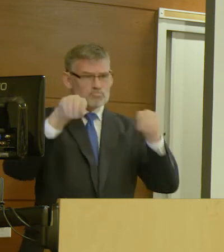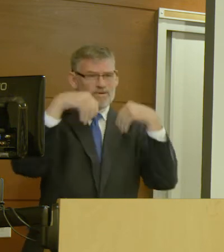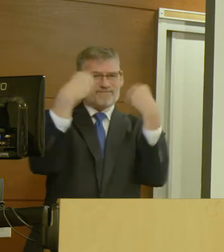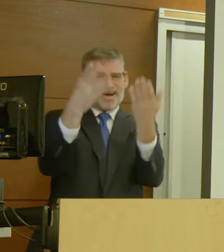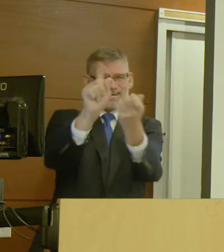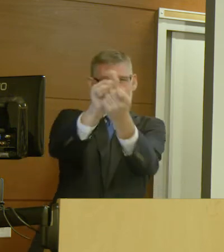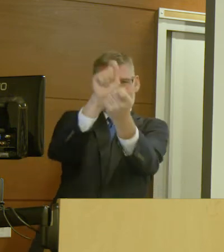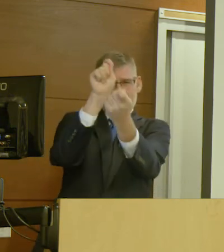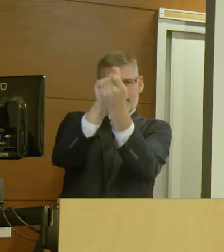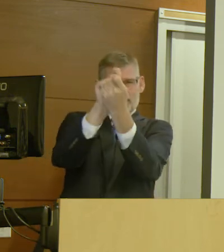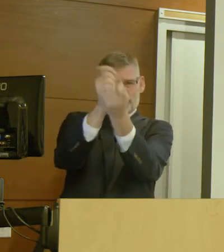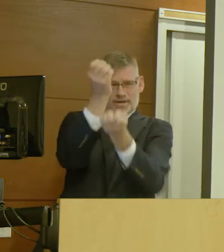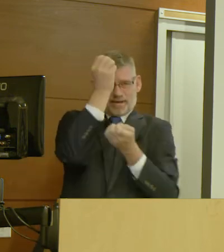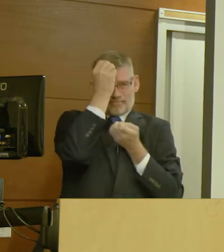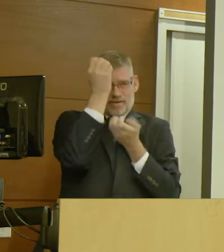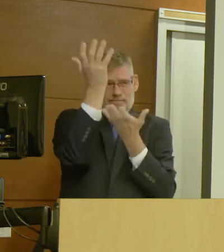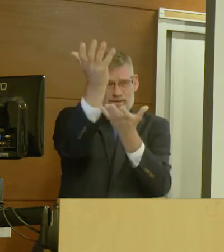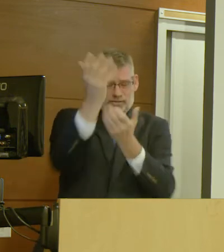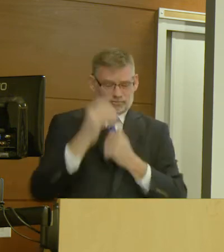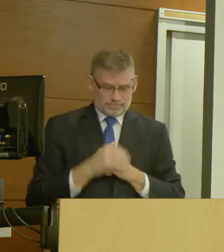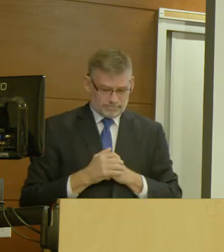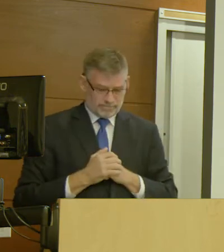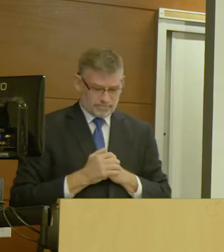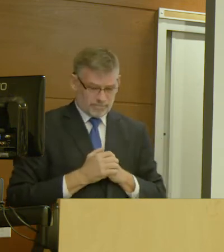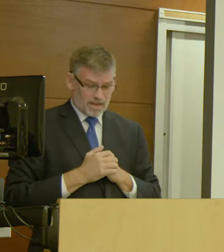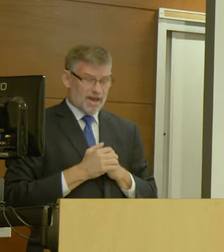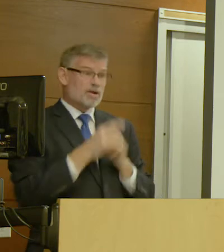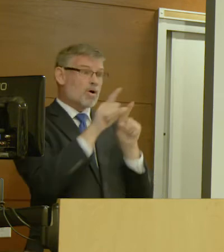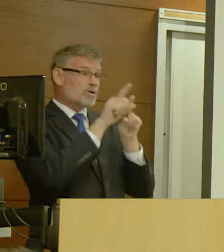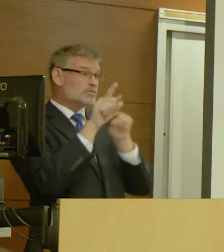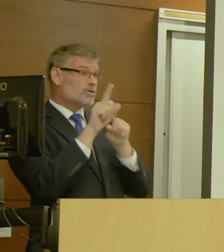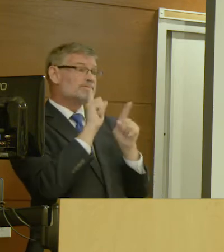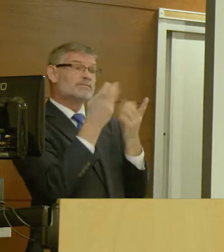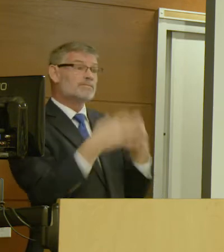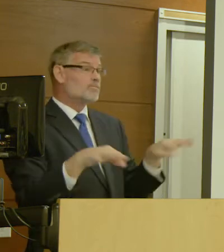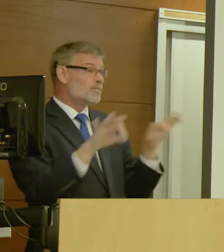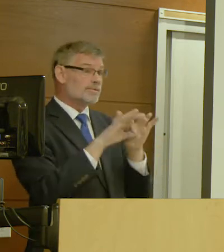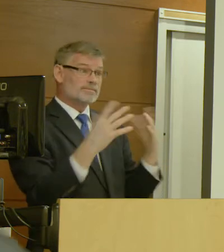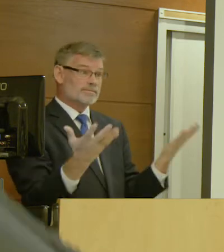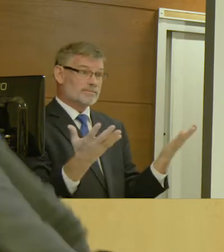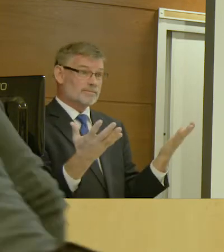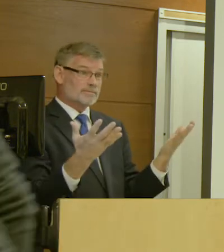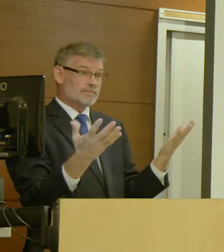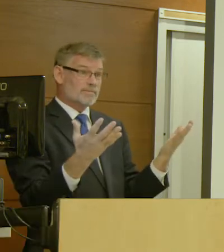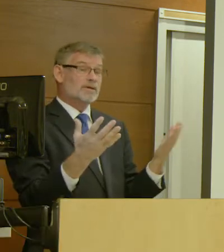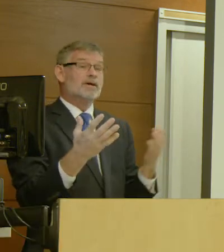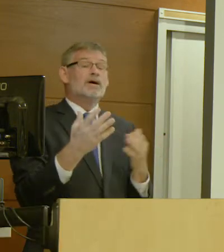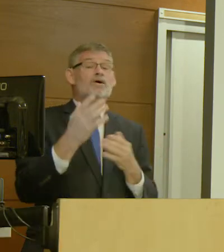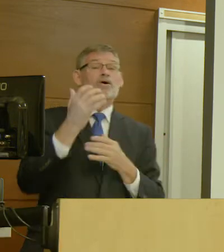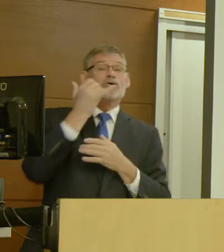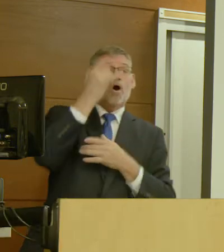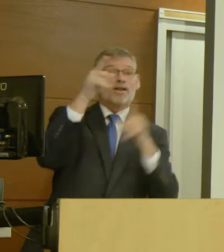the specific area that you're at to give them the specific information.